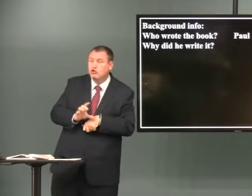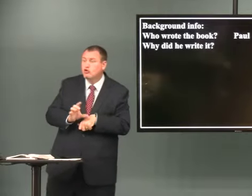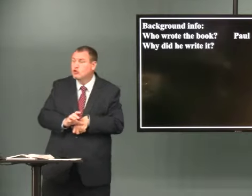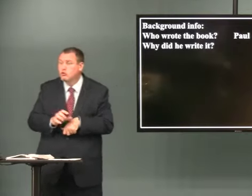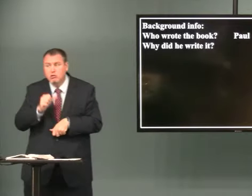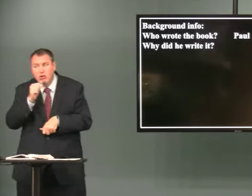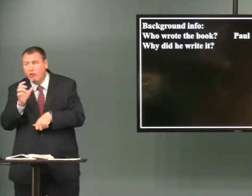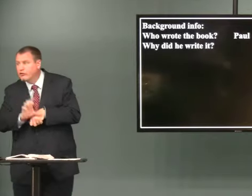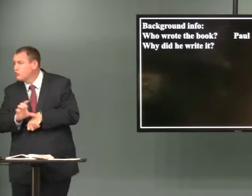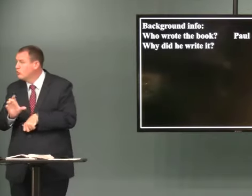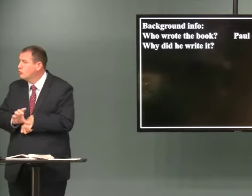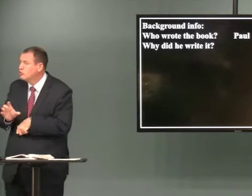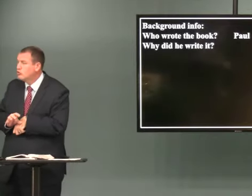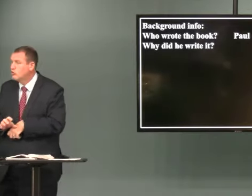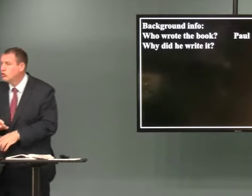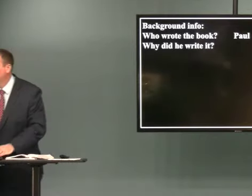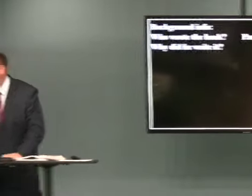he wasn't writing to the church